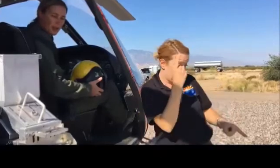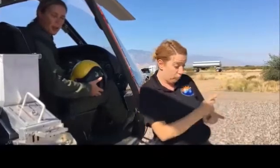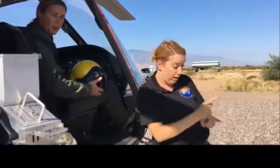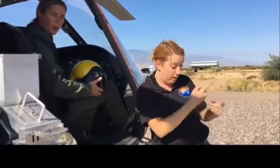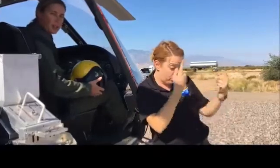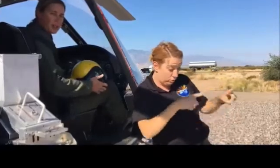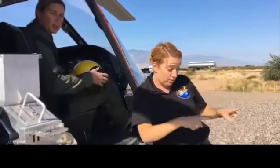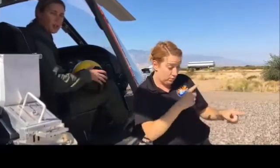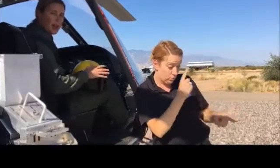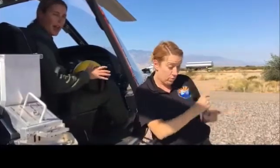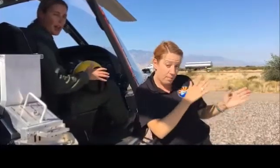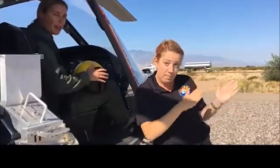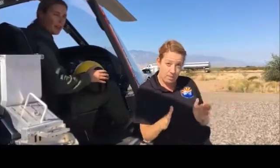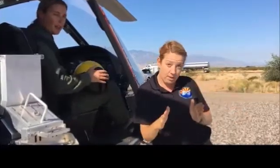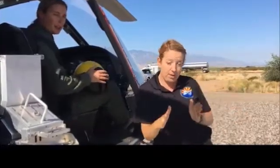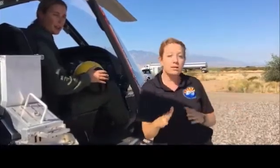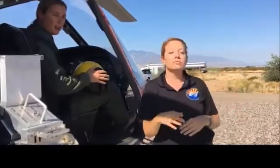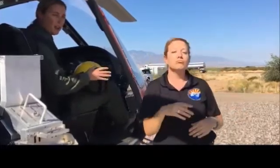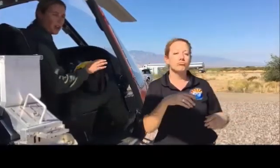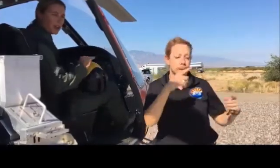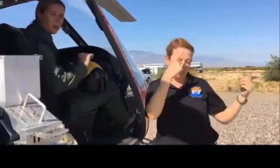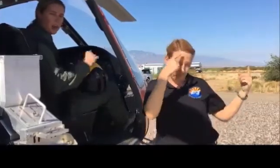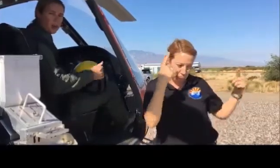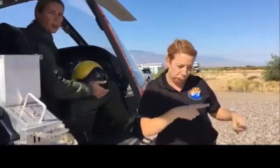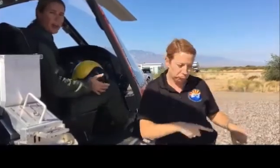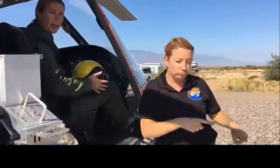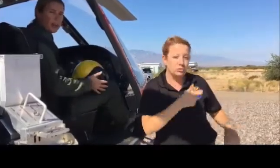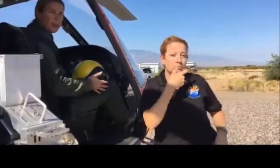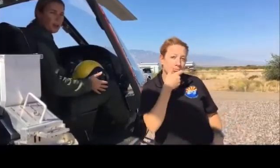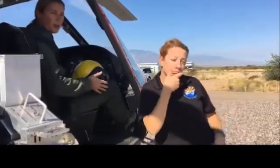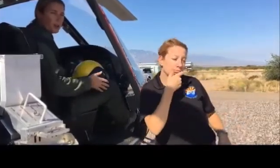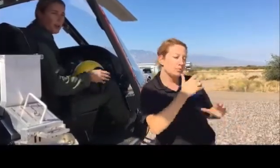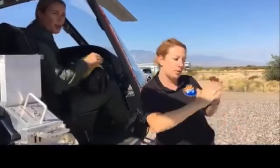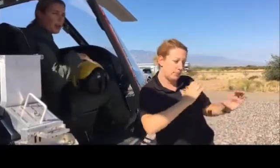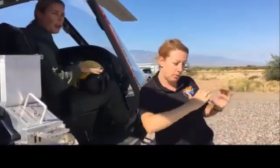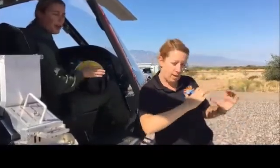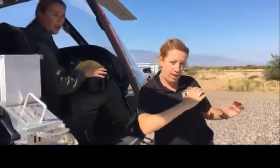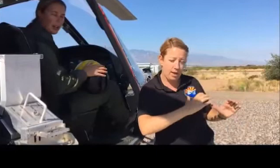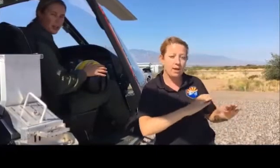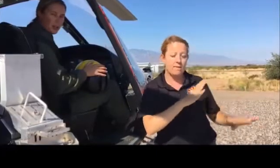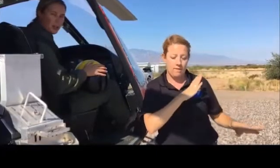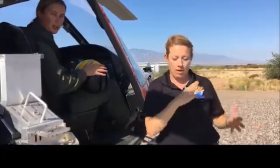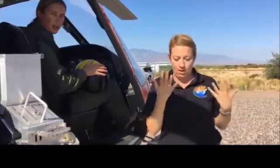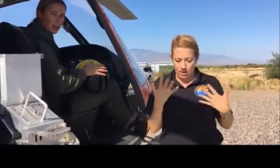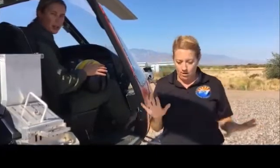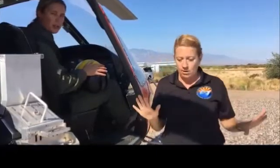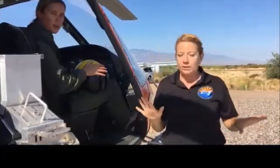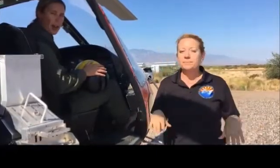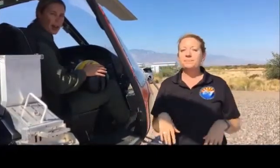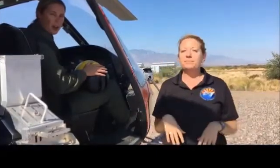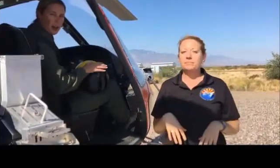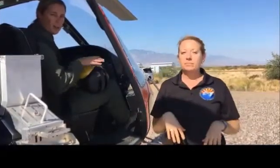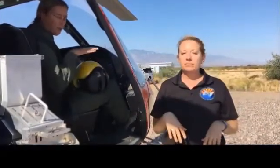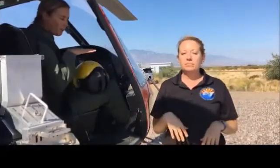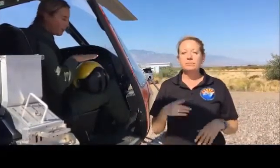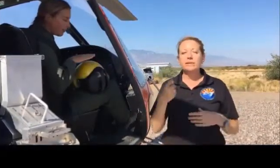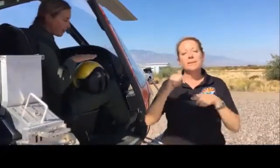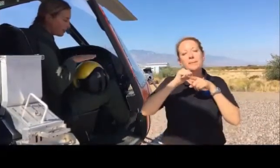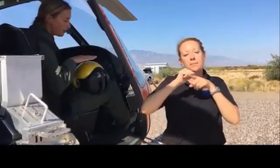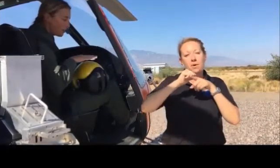Once we do that, and that's all squared away, we come down and do a dry run. So